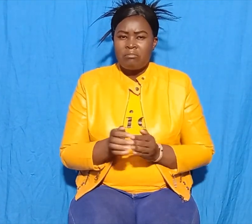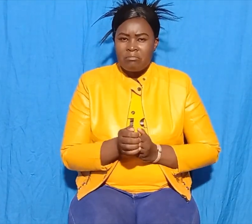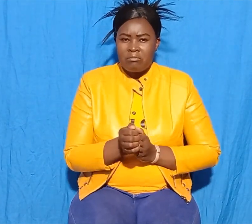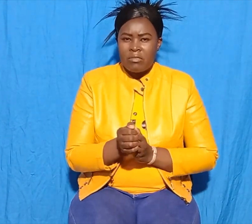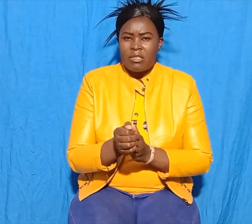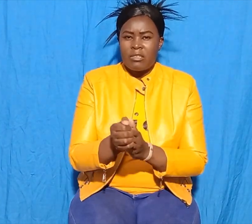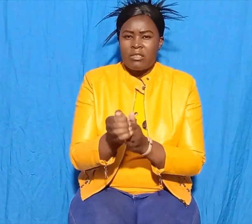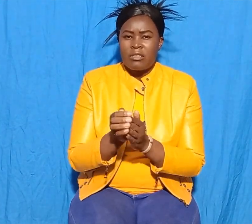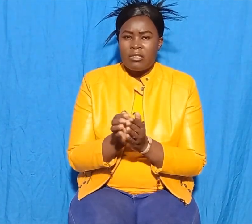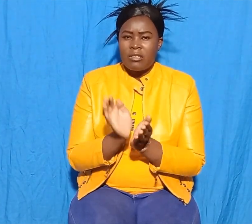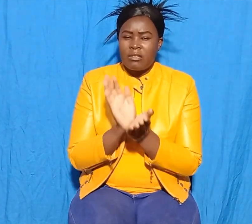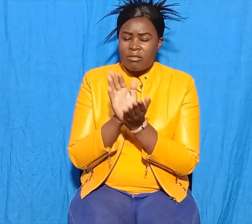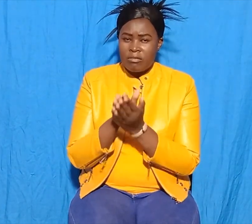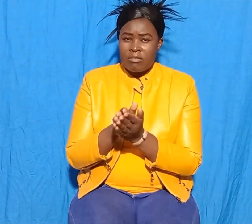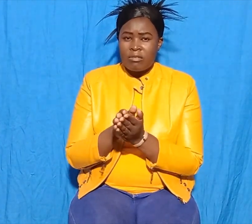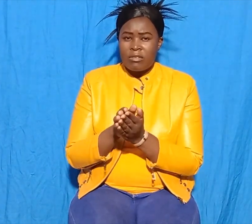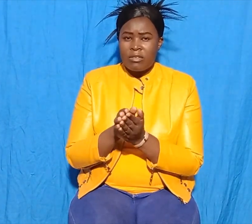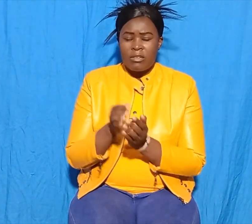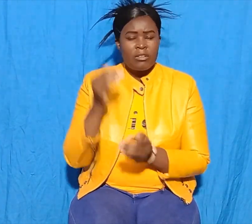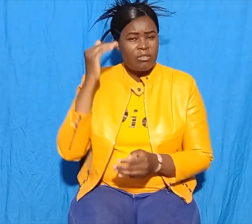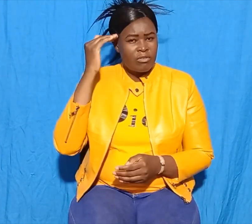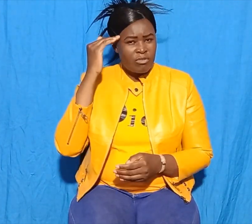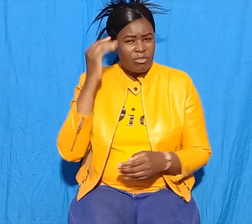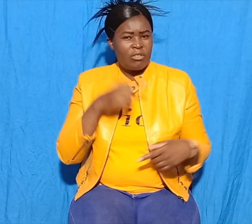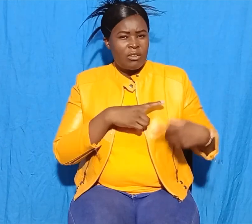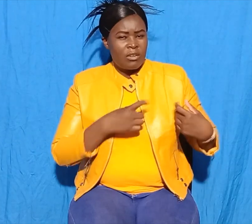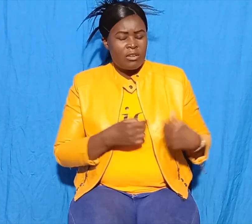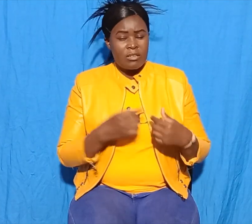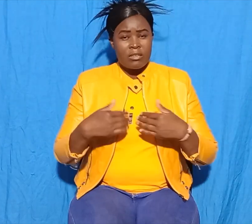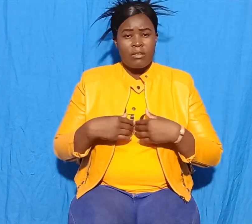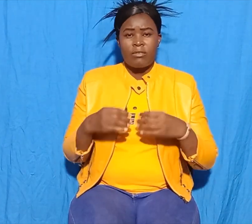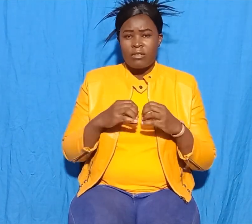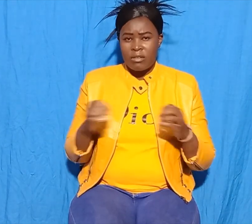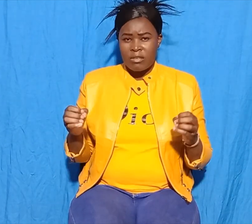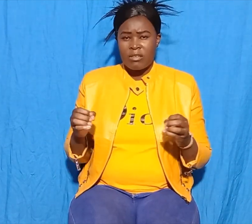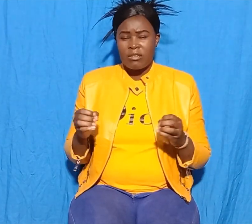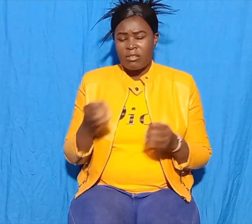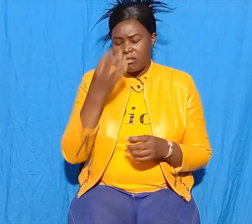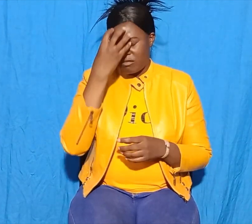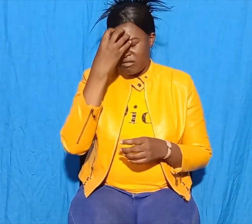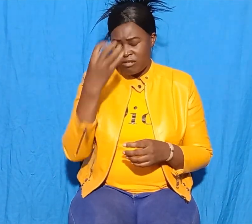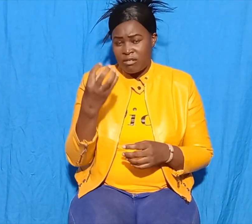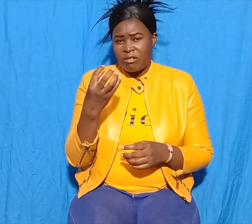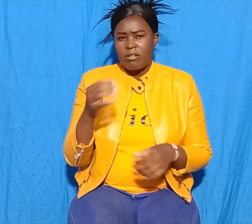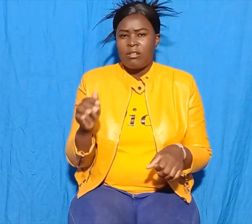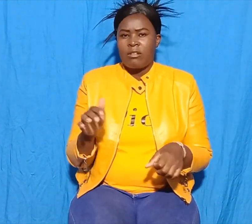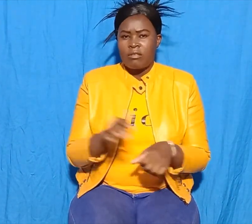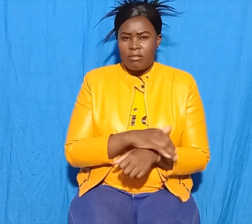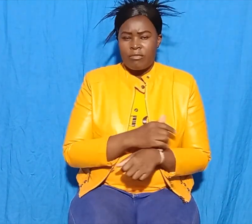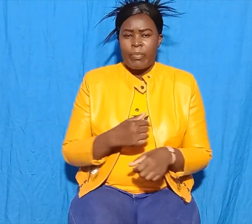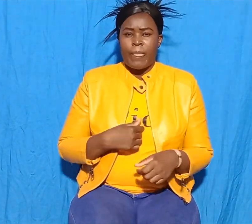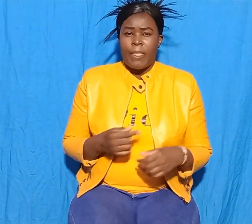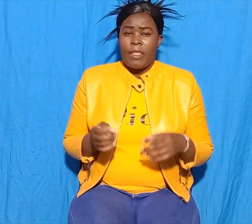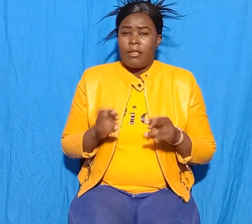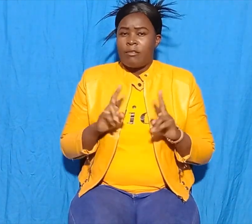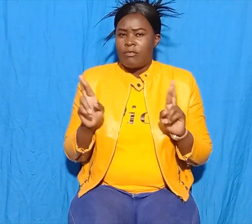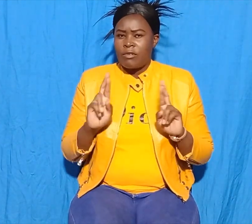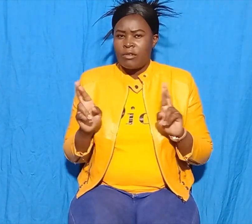I am ready to give my heart to your chief because I am your friend. But how can I do